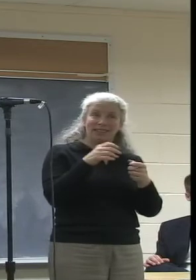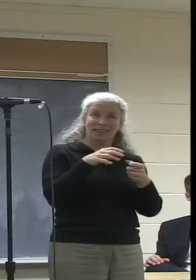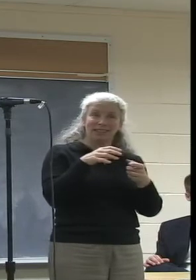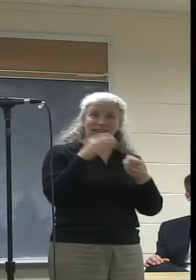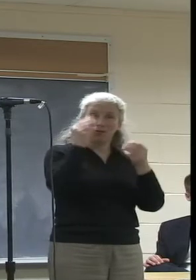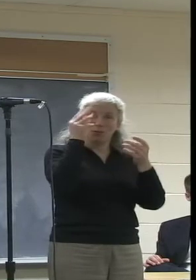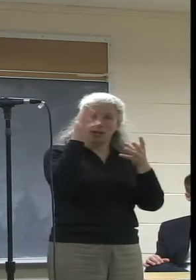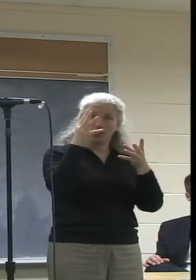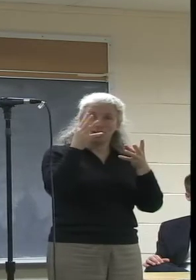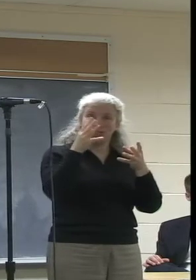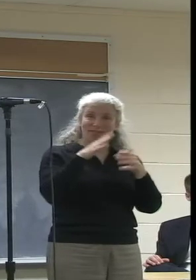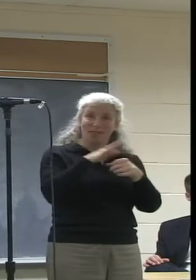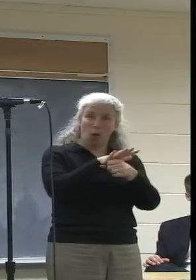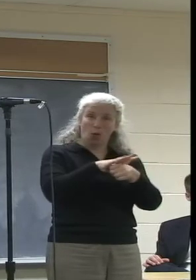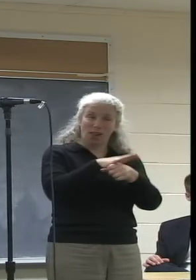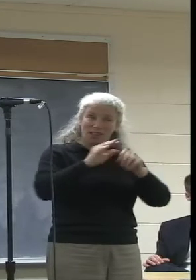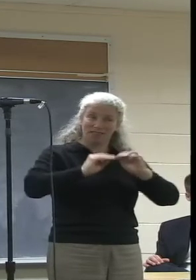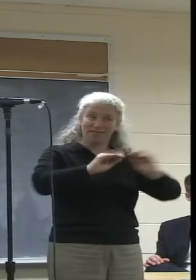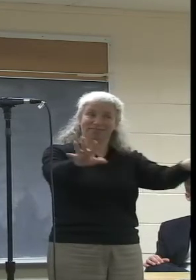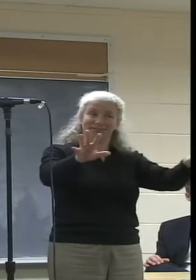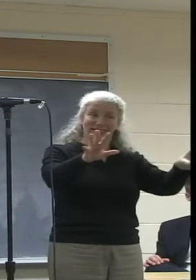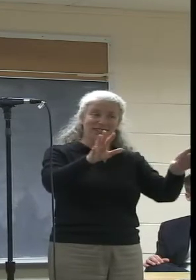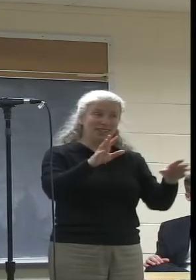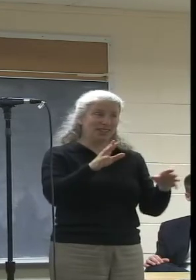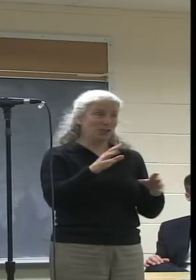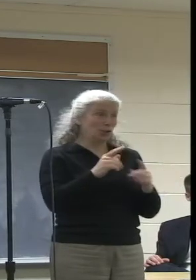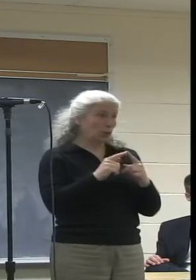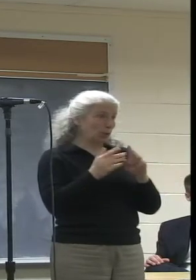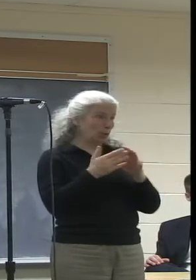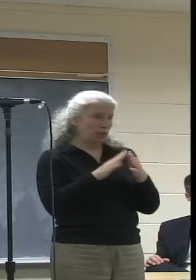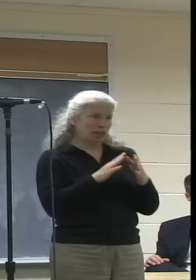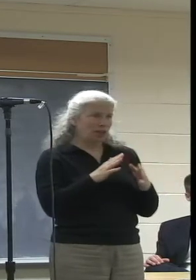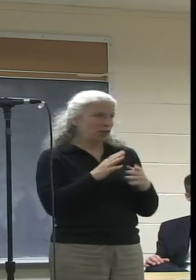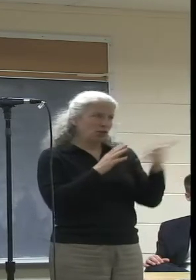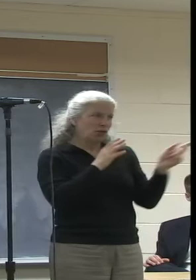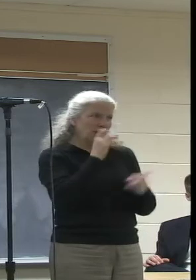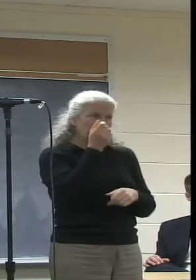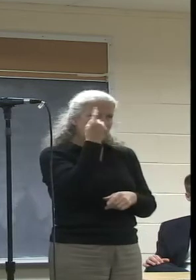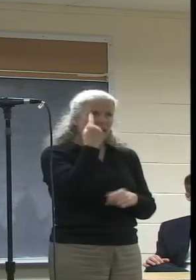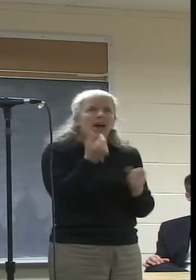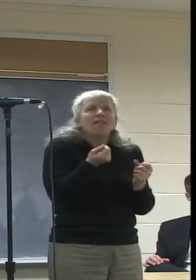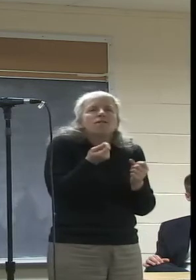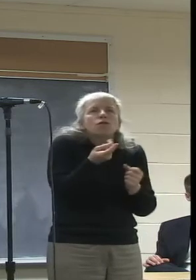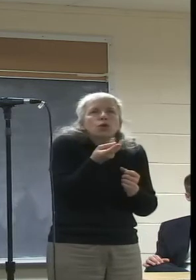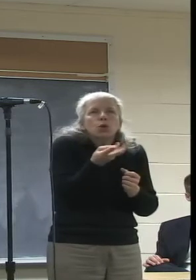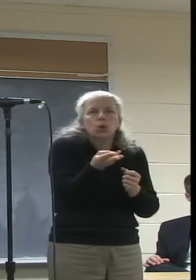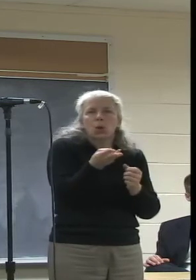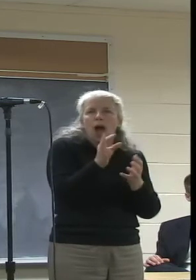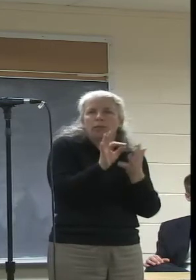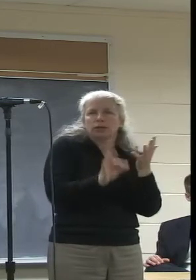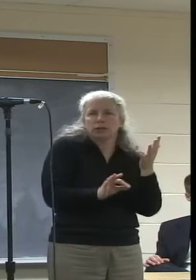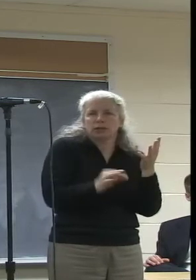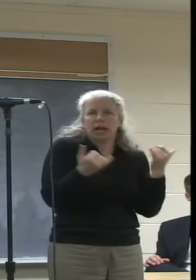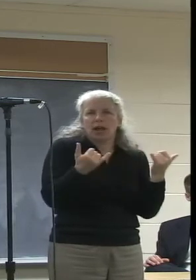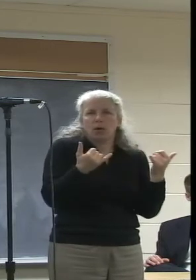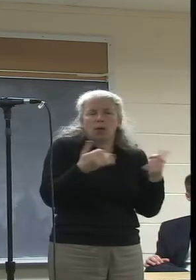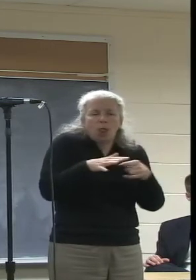to the community, you don't really understand how few options there are now for local